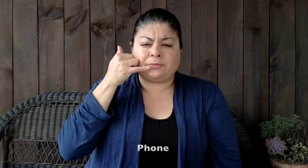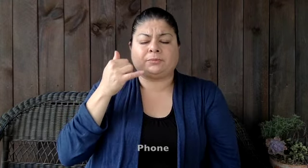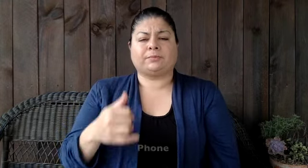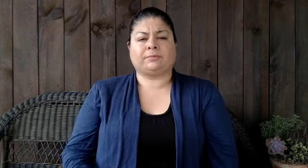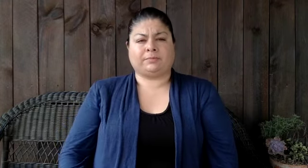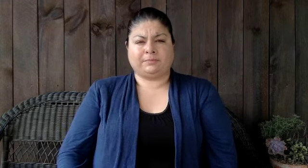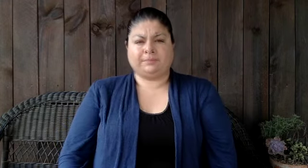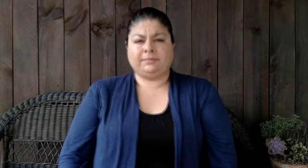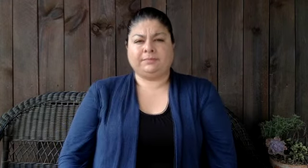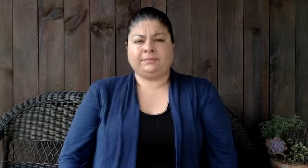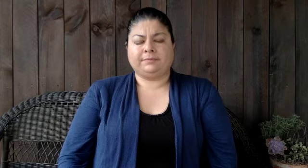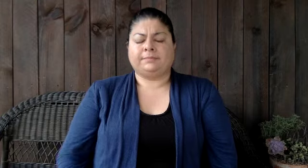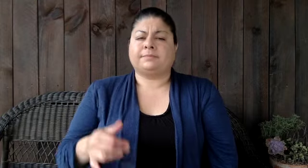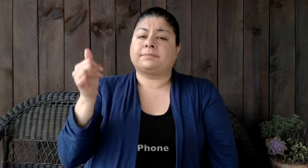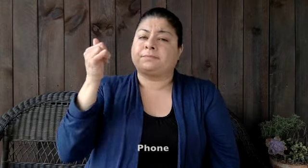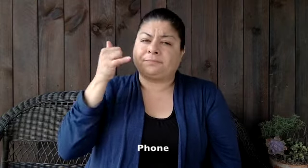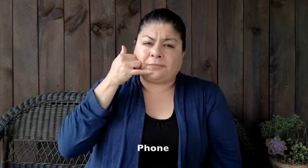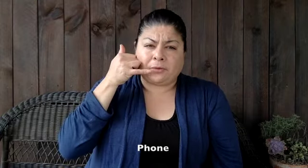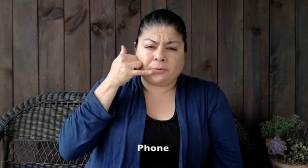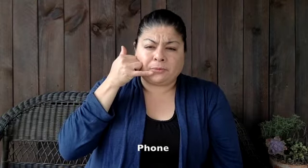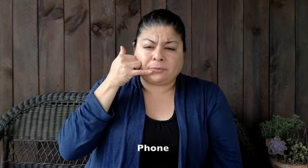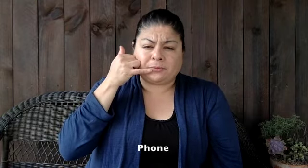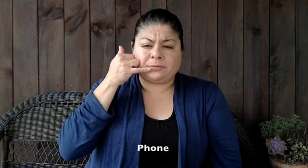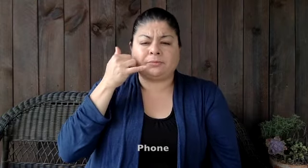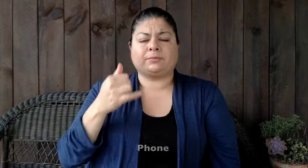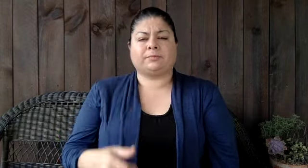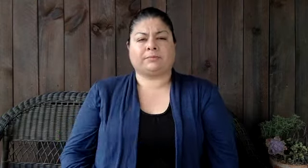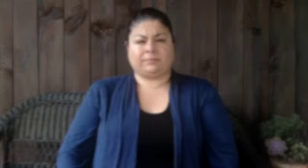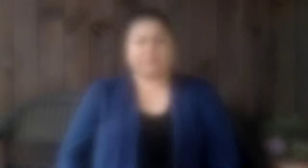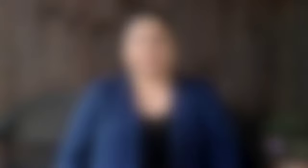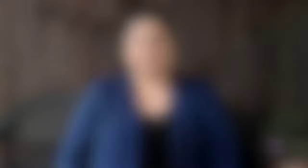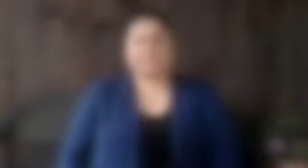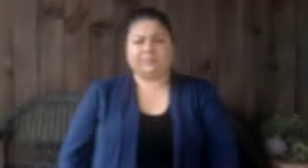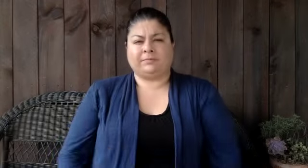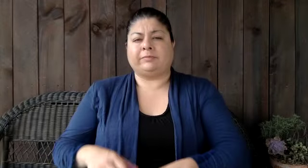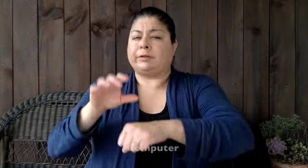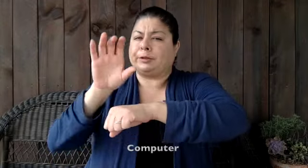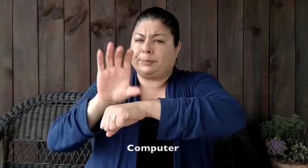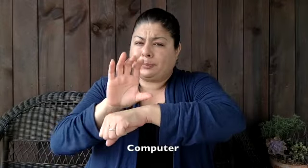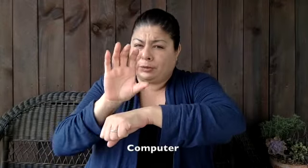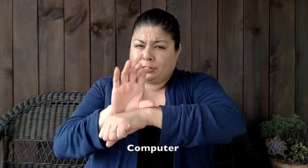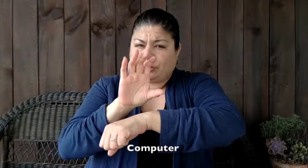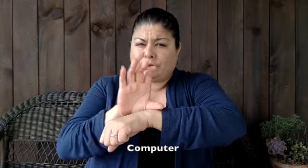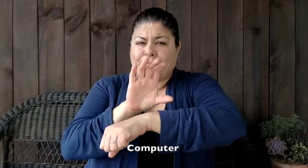phone, computer,